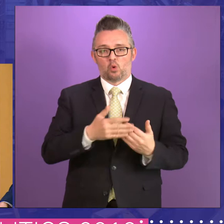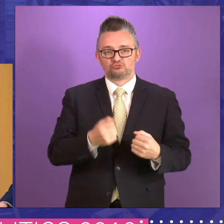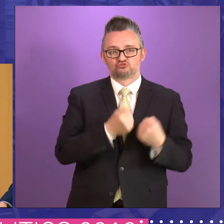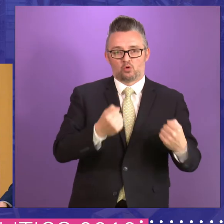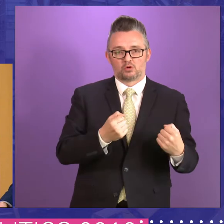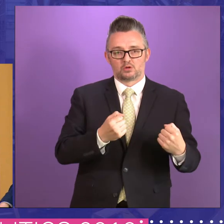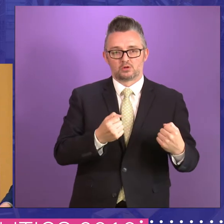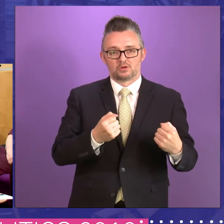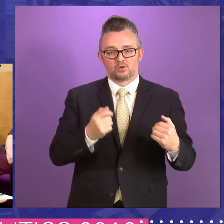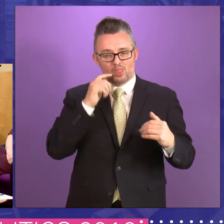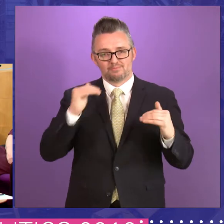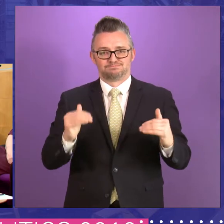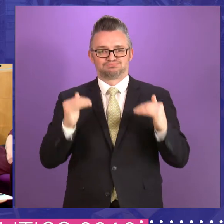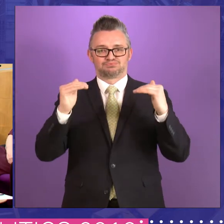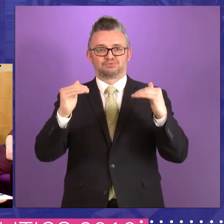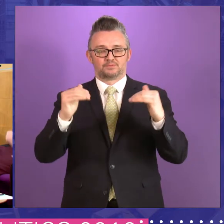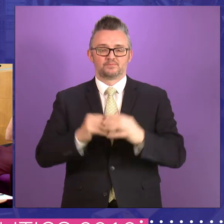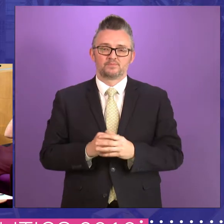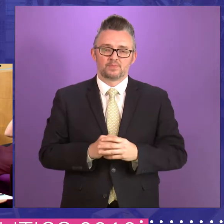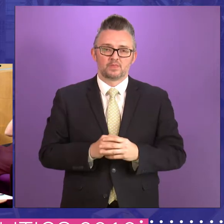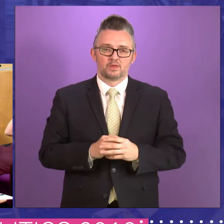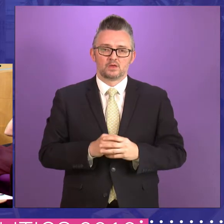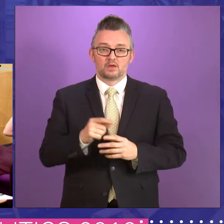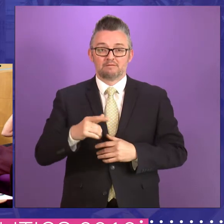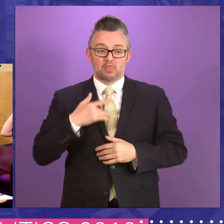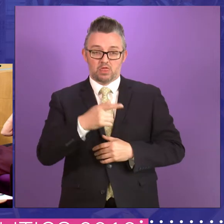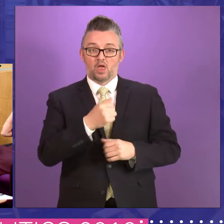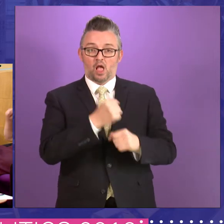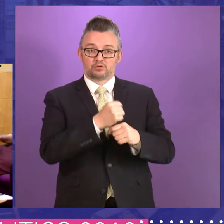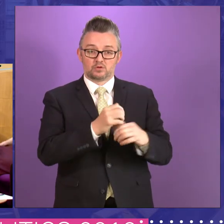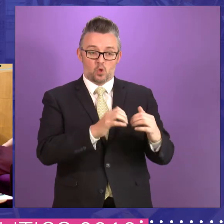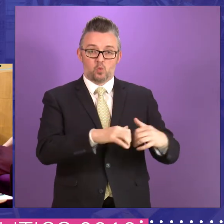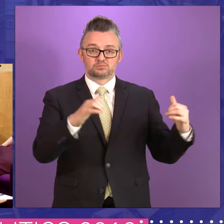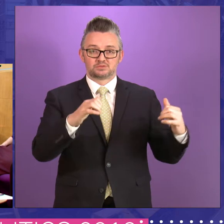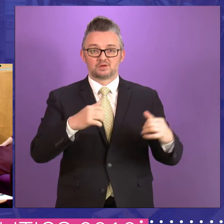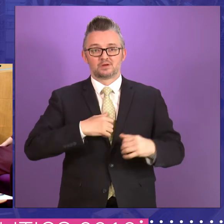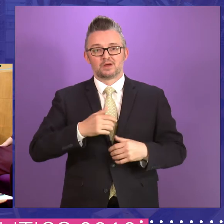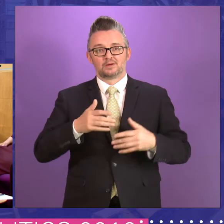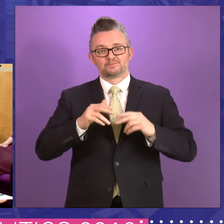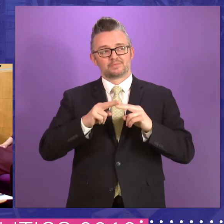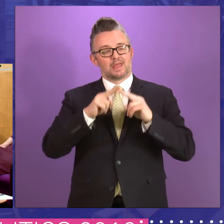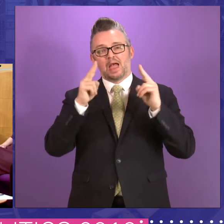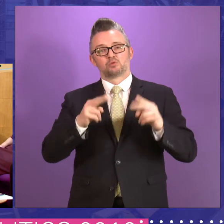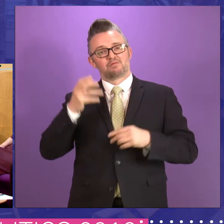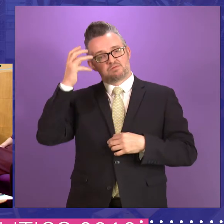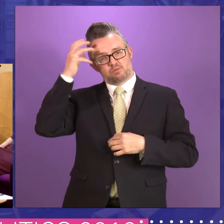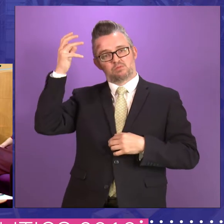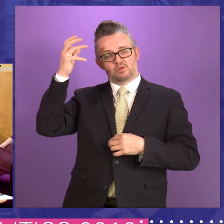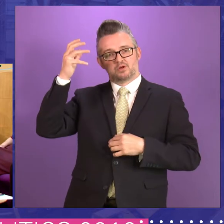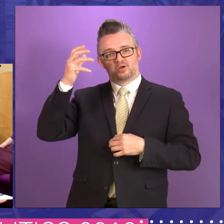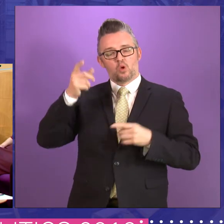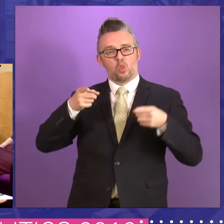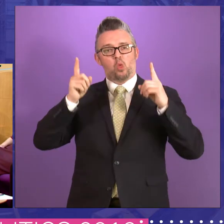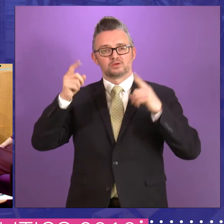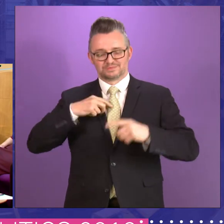feel that very firmly. I have to say, as a part of the government at Westminster, sitting in the front bench in the House of Lords, I can tell you some of the